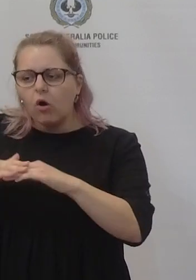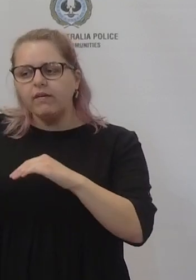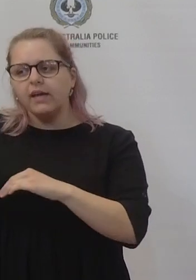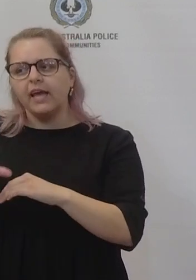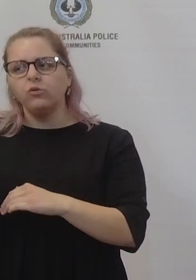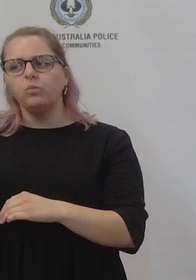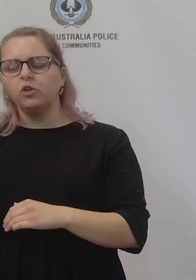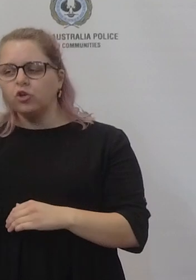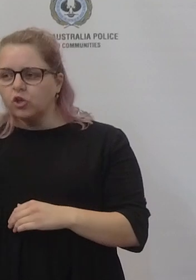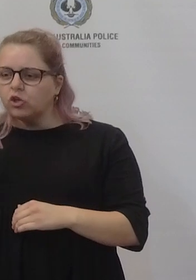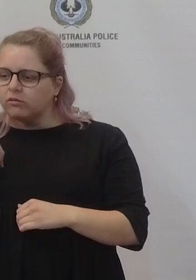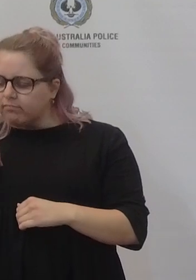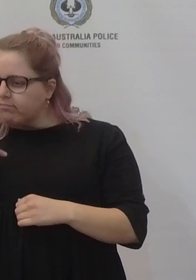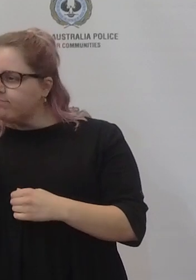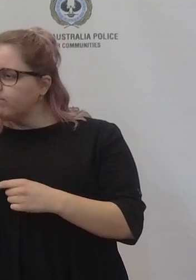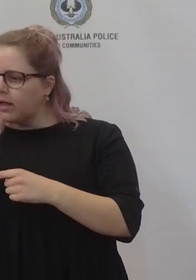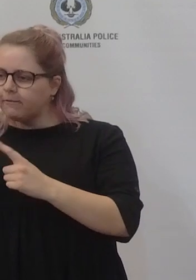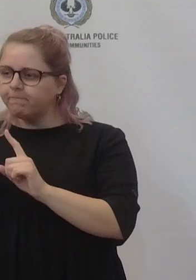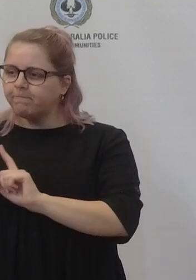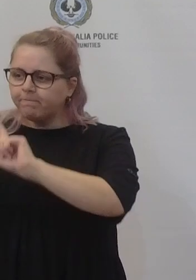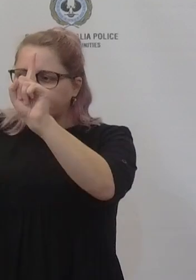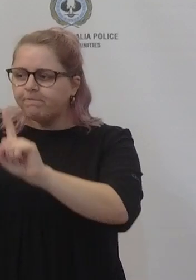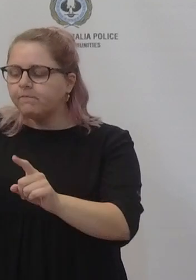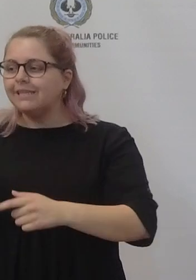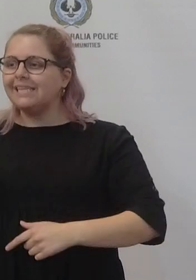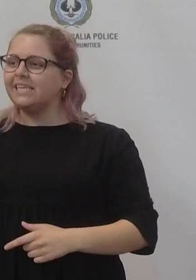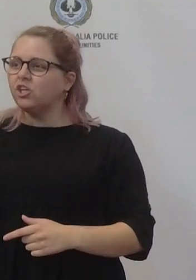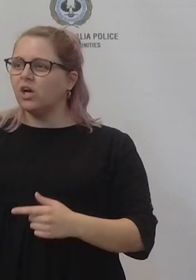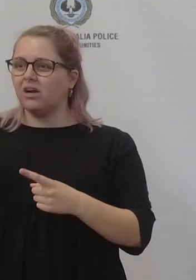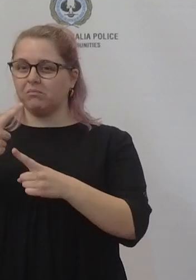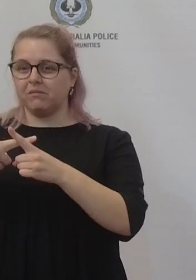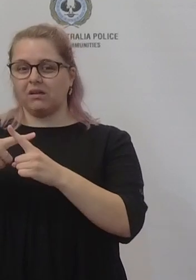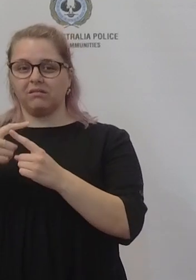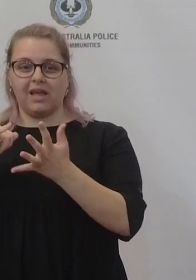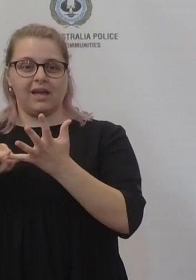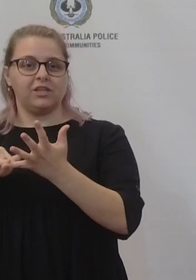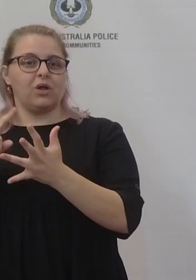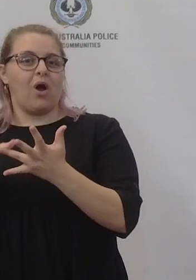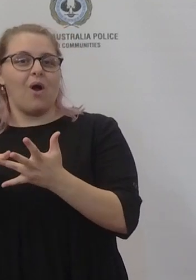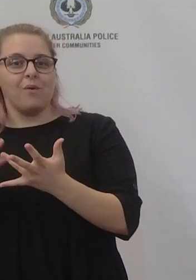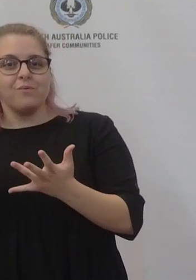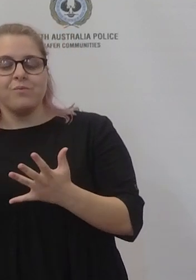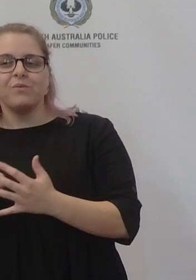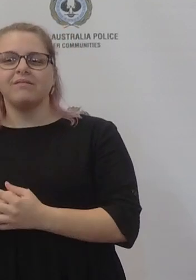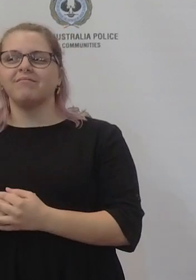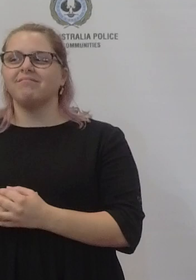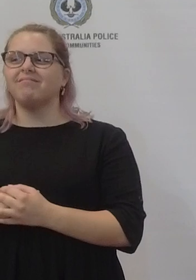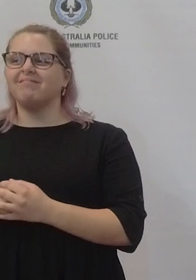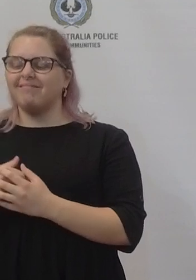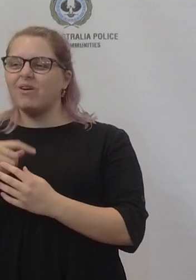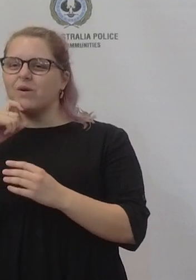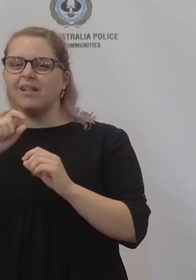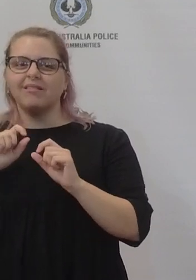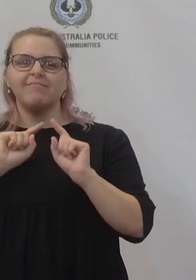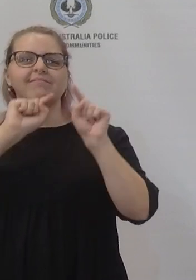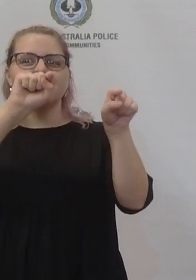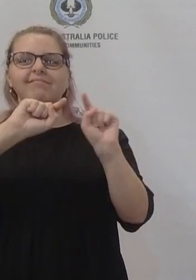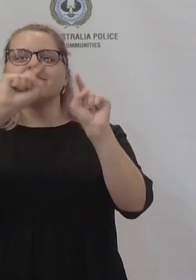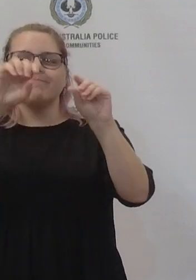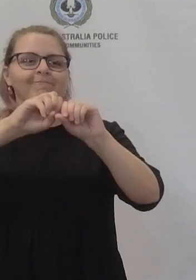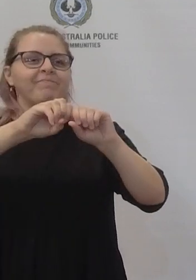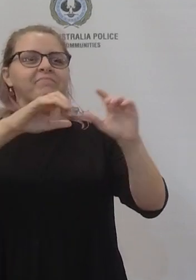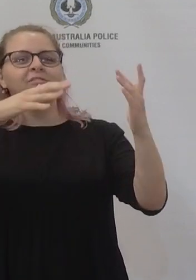Look we're I mean teachers, SSOs are members of the community and as cases rise in the community it no doubt manifests itself in our schools and